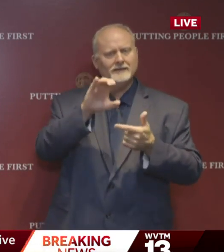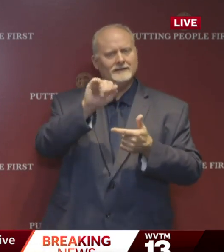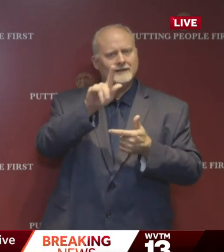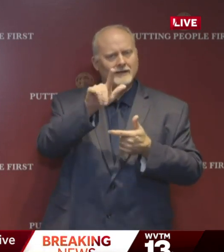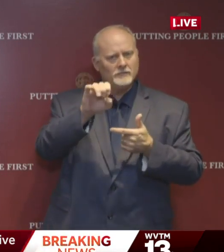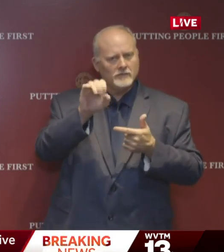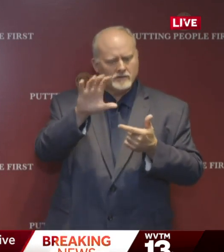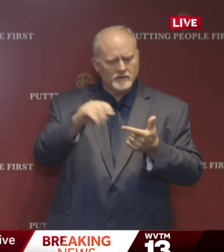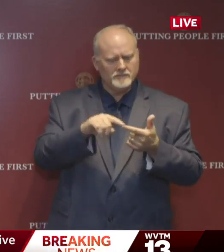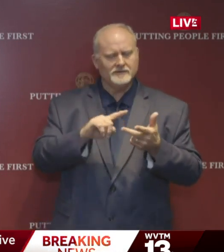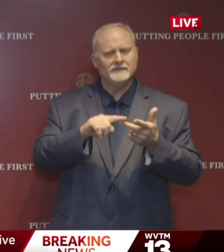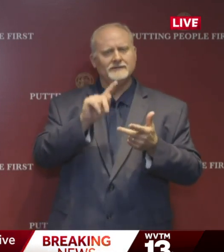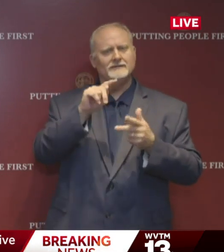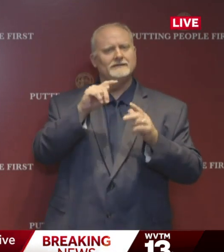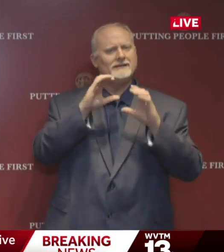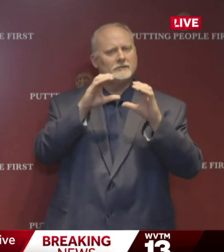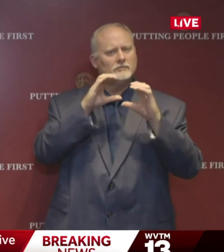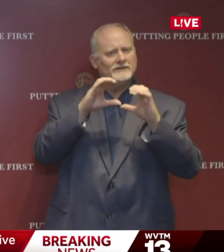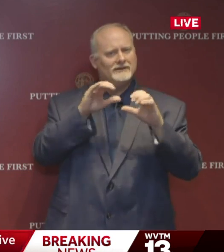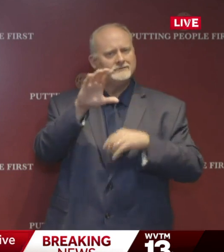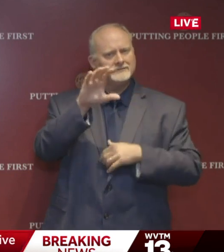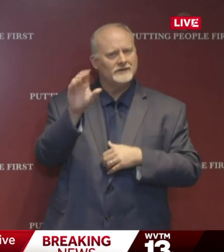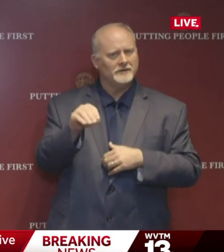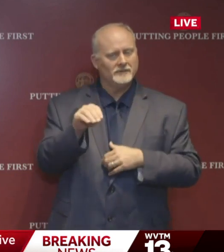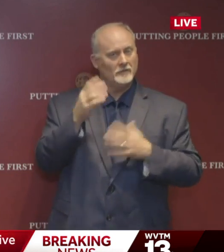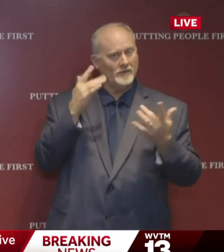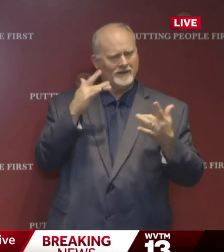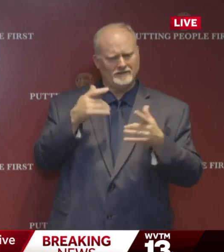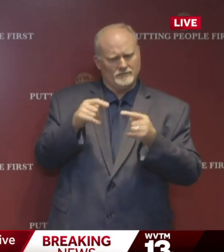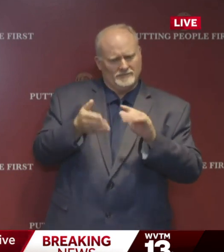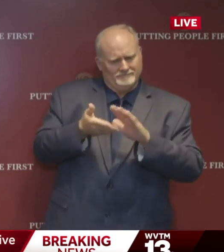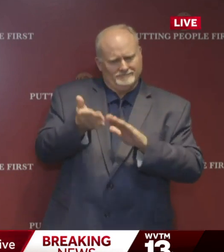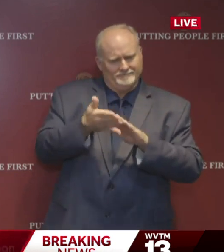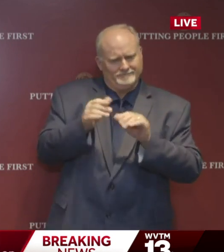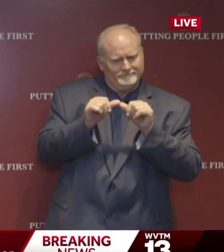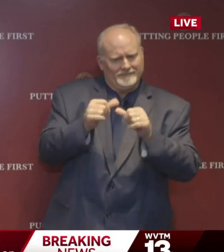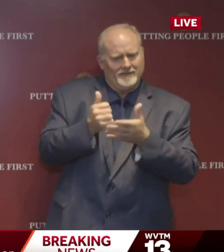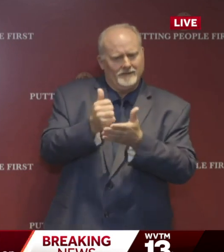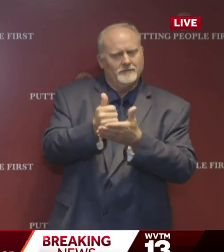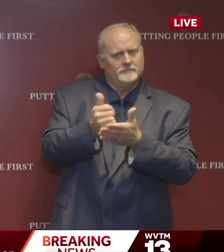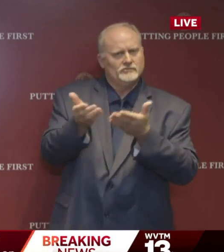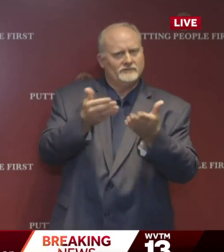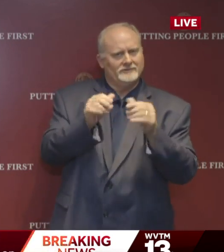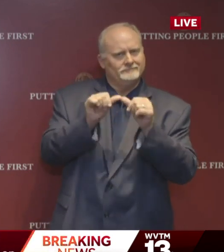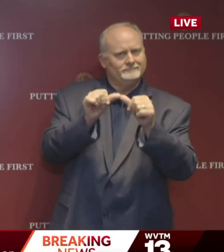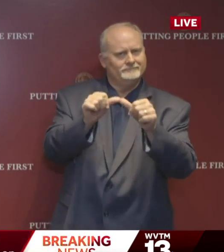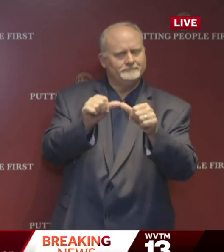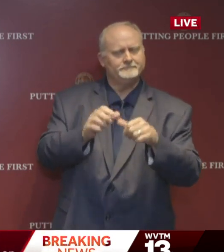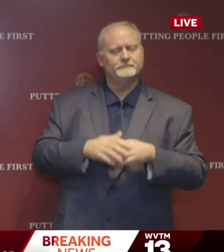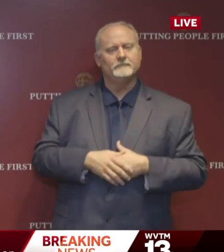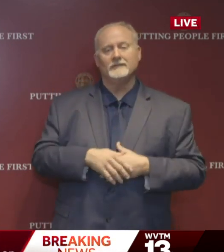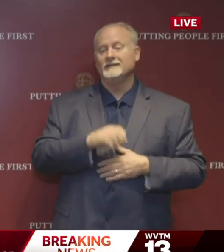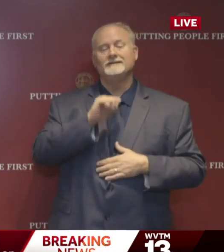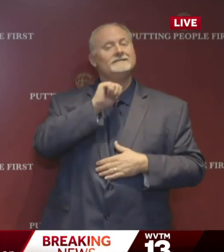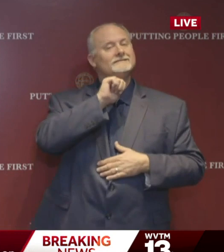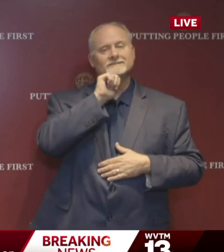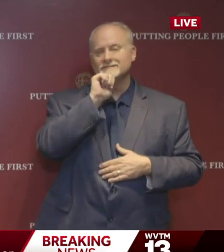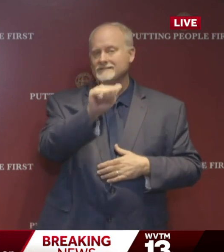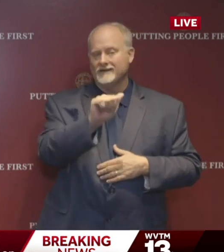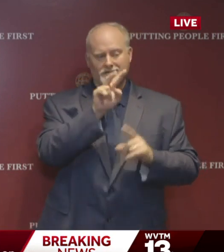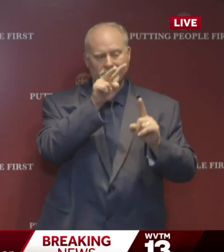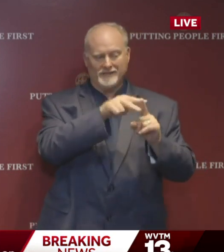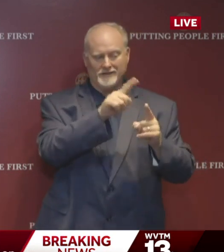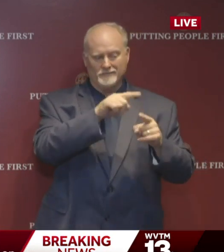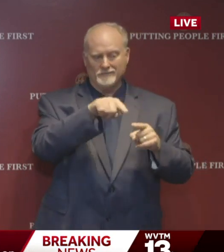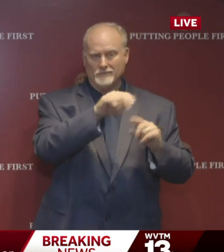telecommunication companies in order to maintain or restore services. And it does not apply to